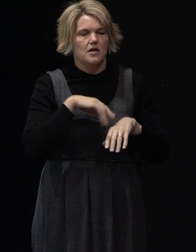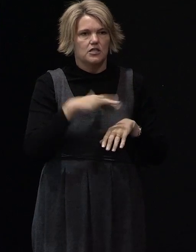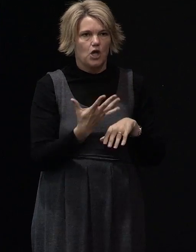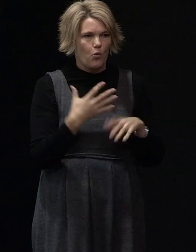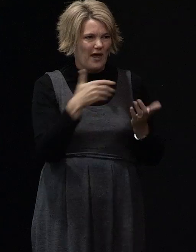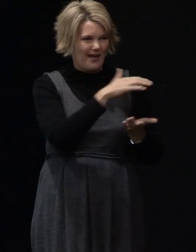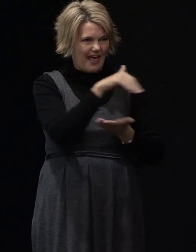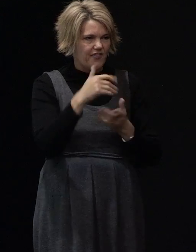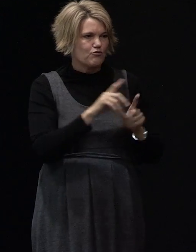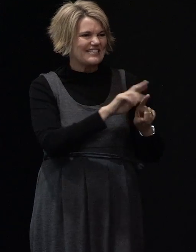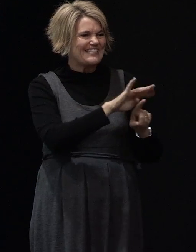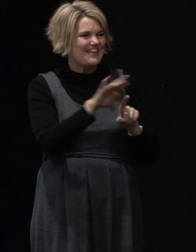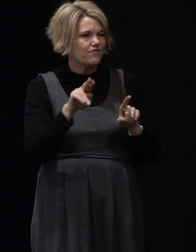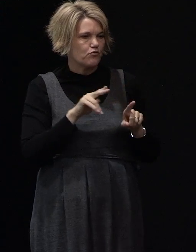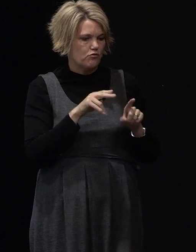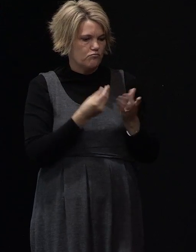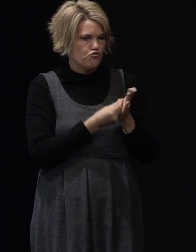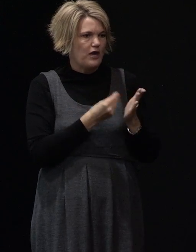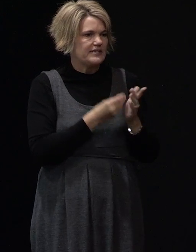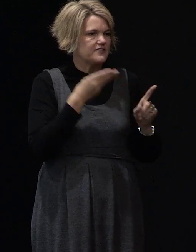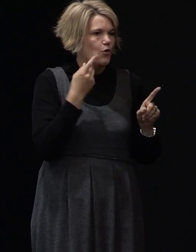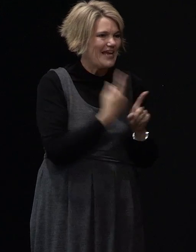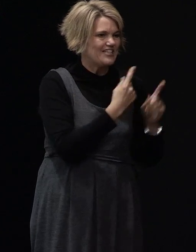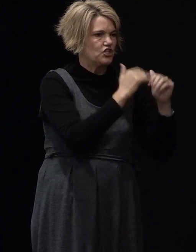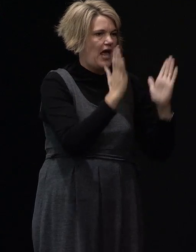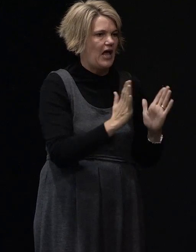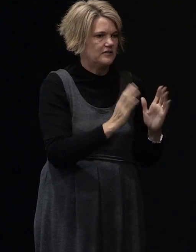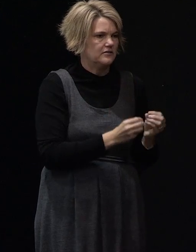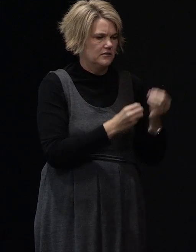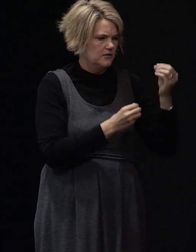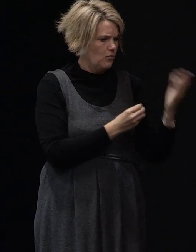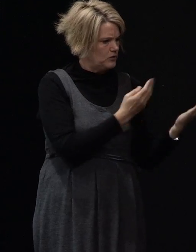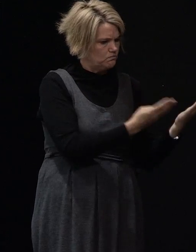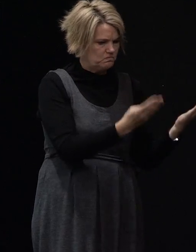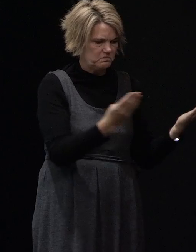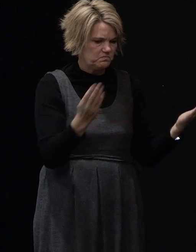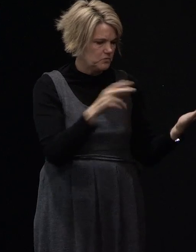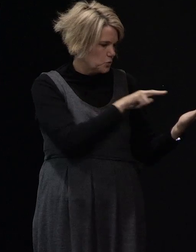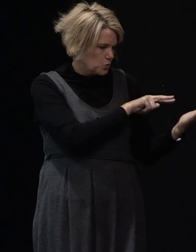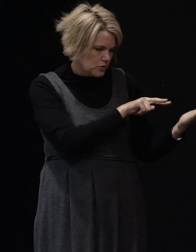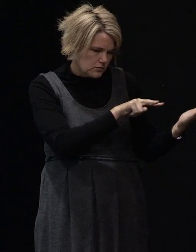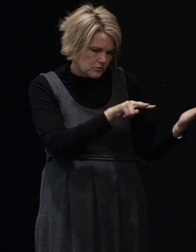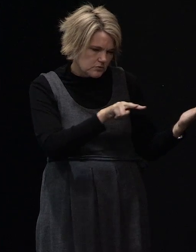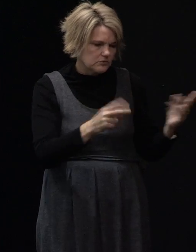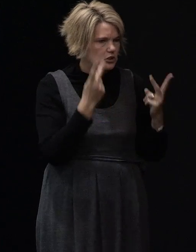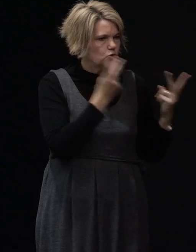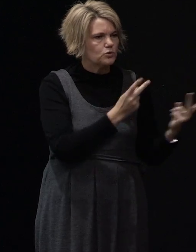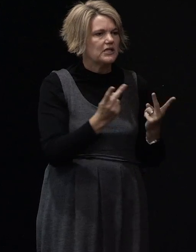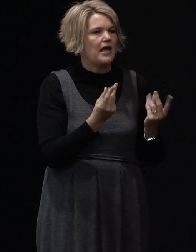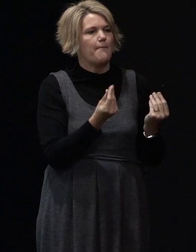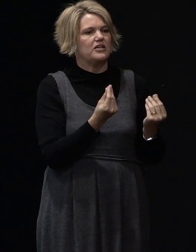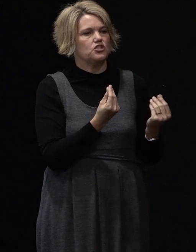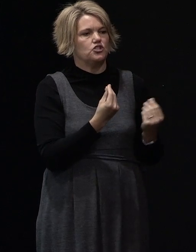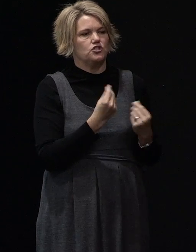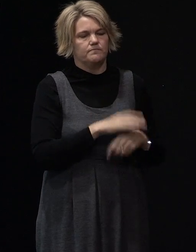property so we can analyse just how the costings on each methods work. that the